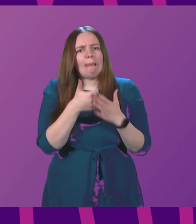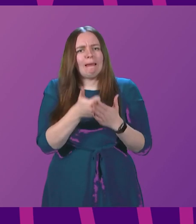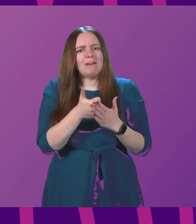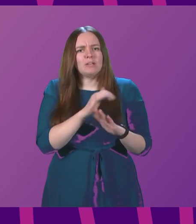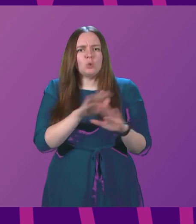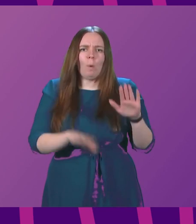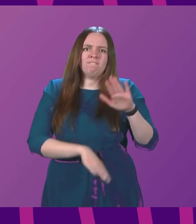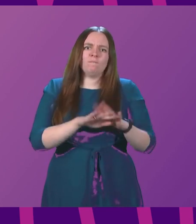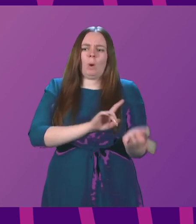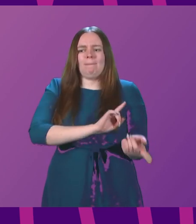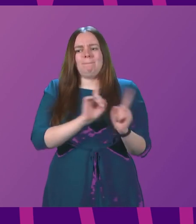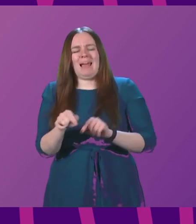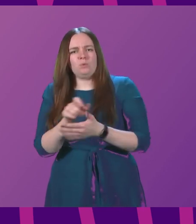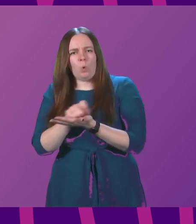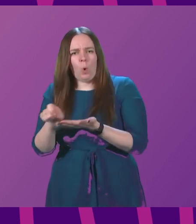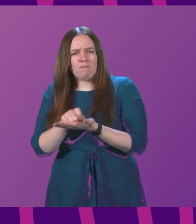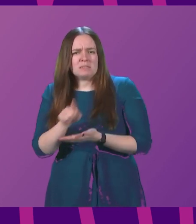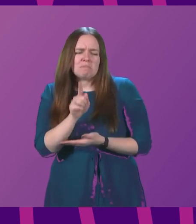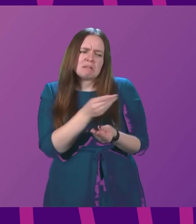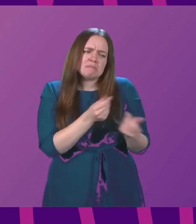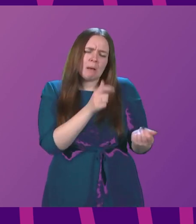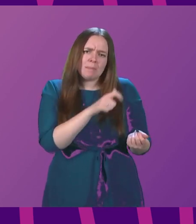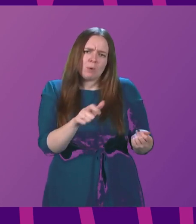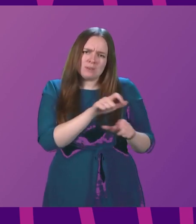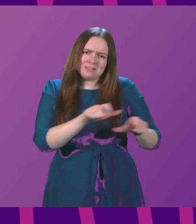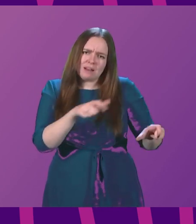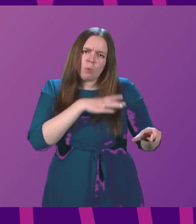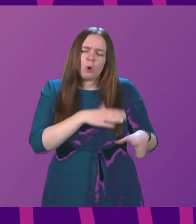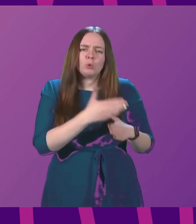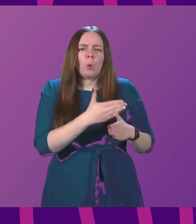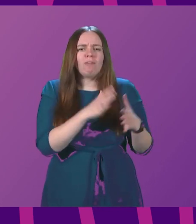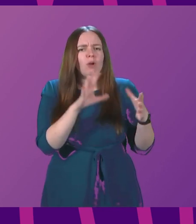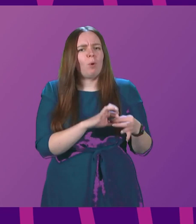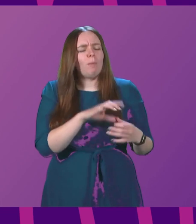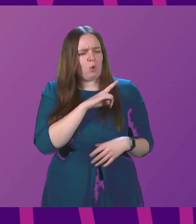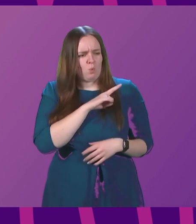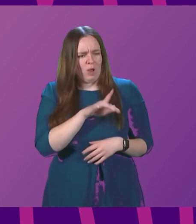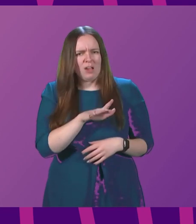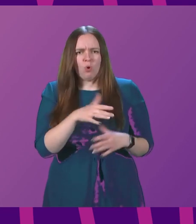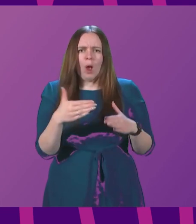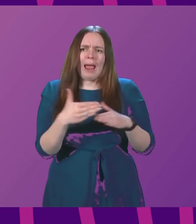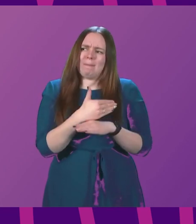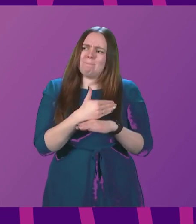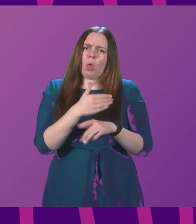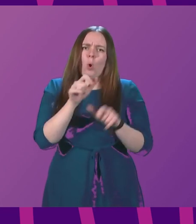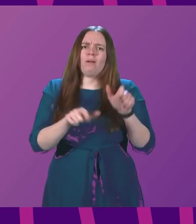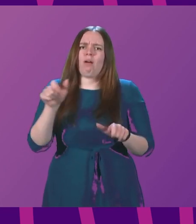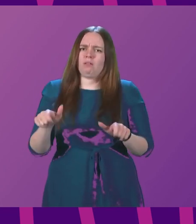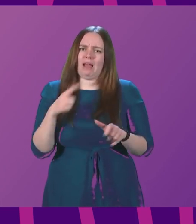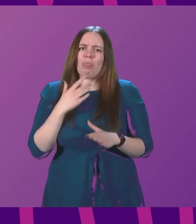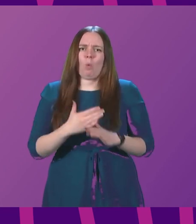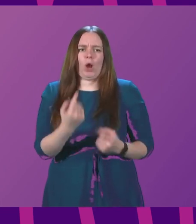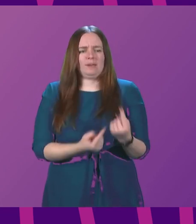While some people will still want to work from home, why doesn't the First Minister leave that decision up to employers and the workers